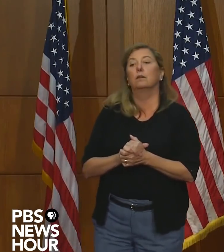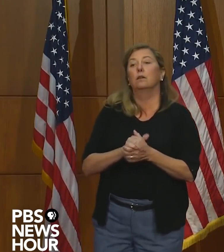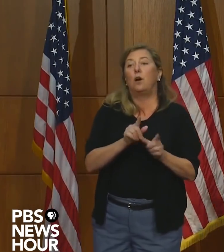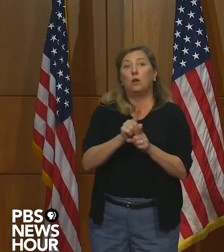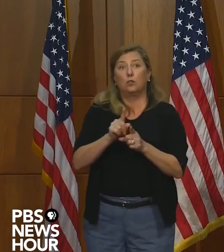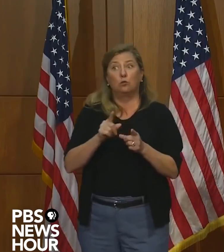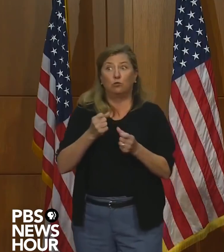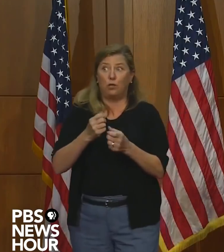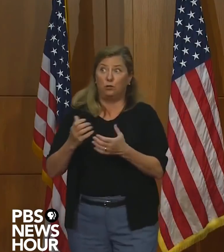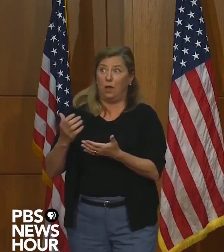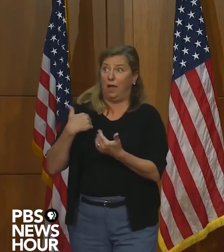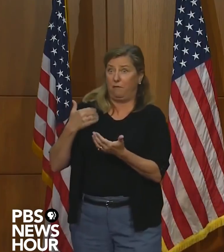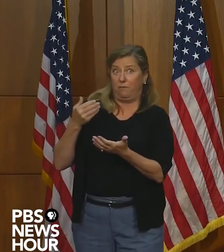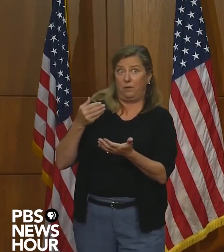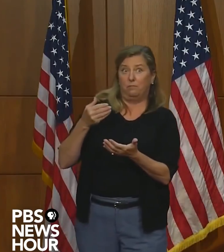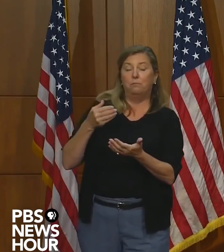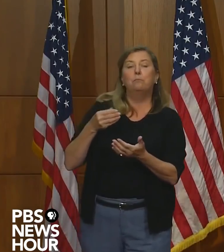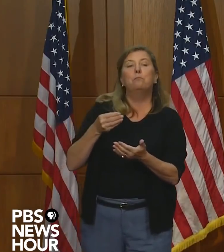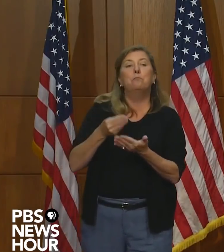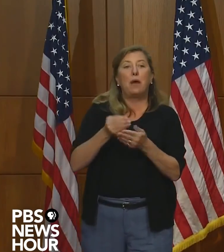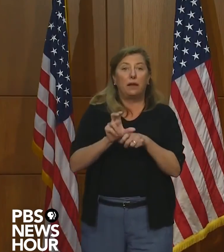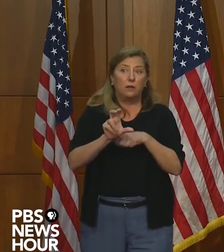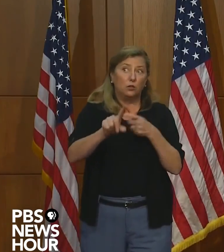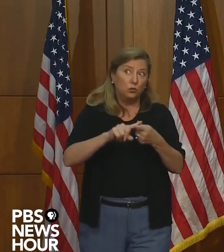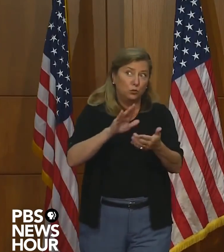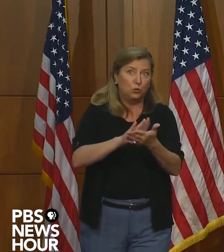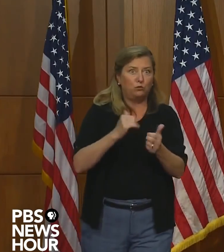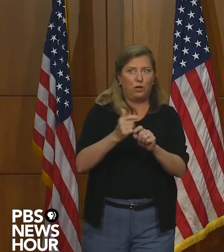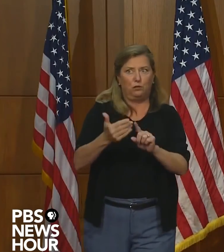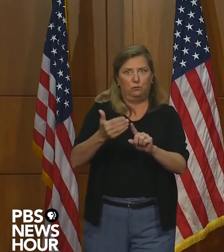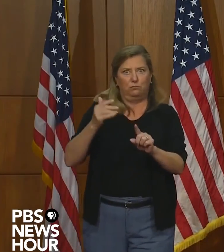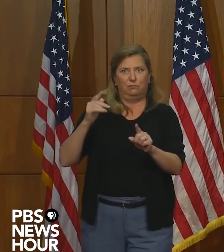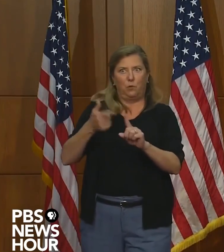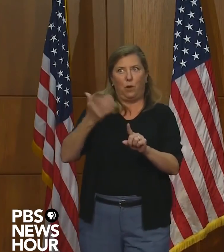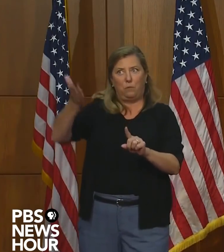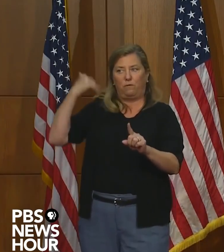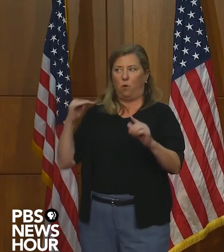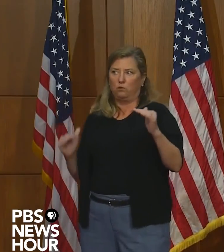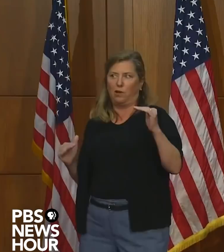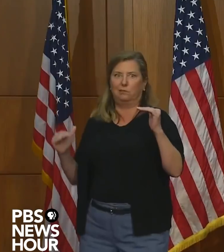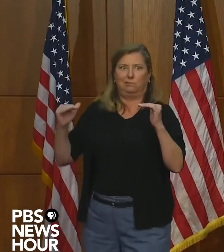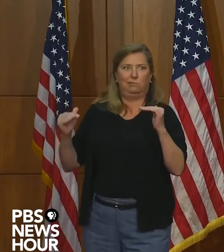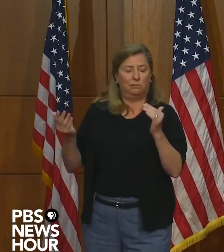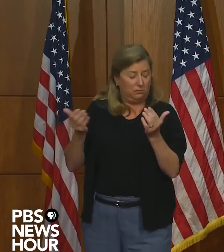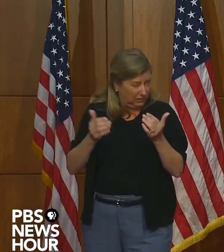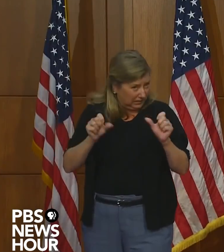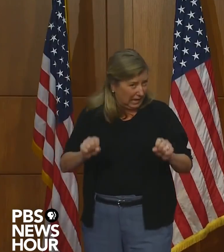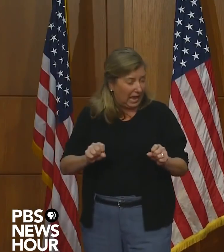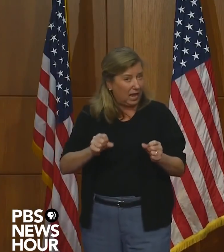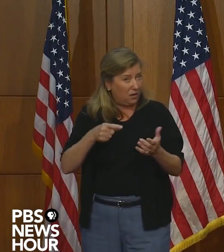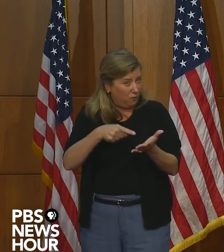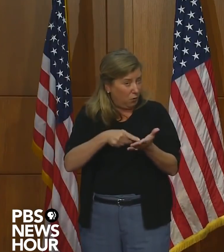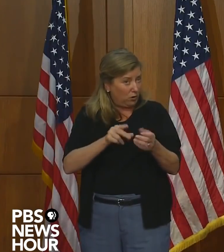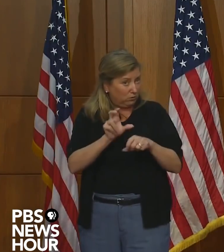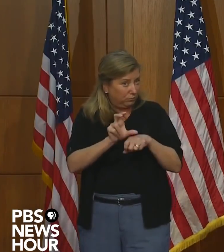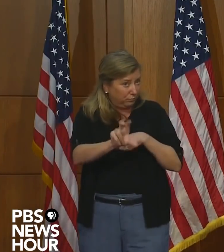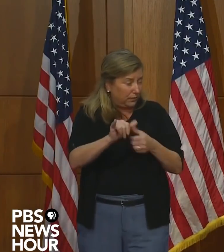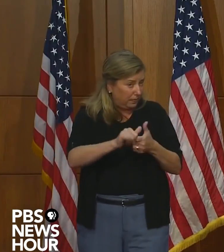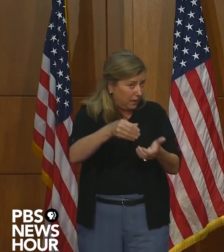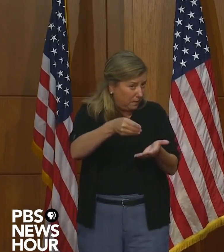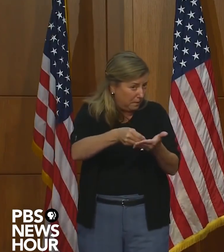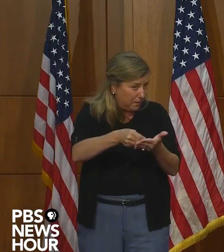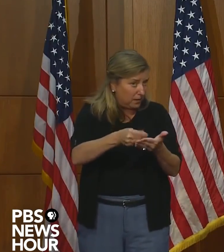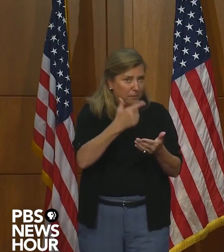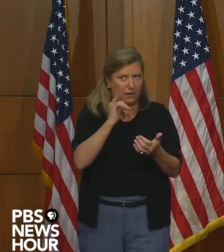pre-recession levels. So has there any been any thought to whether the state will be able to maintain that funding increase as agreed upon in the session?